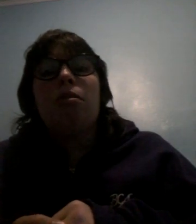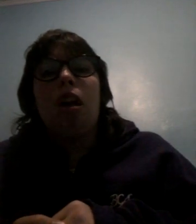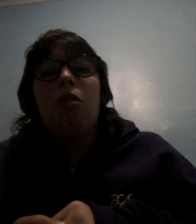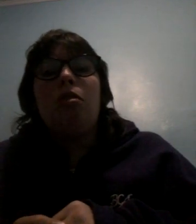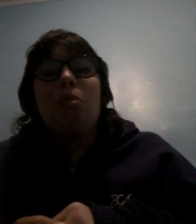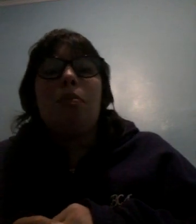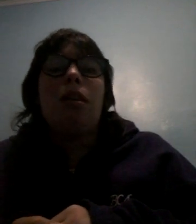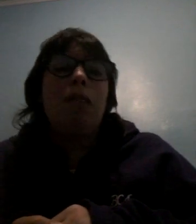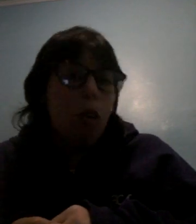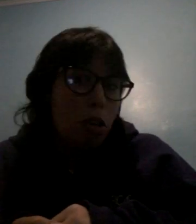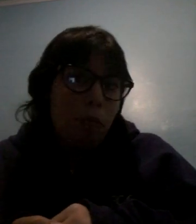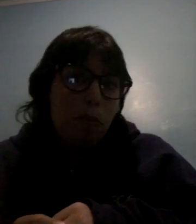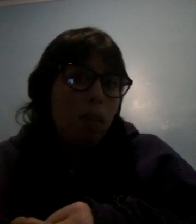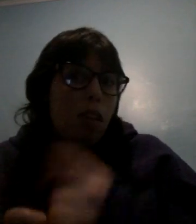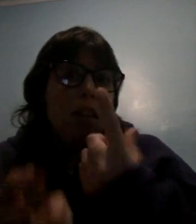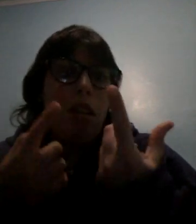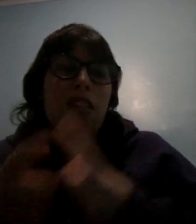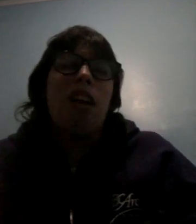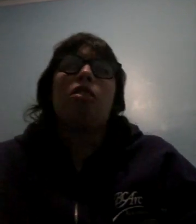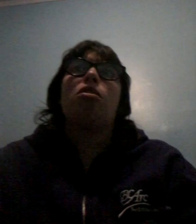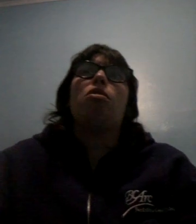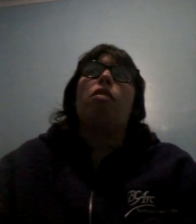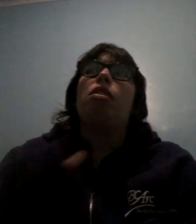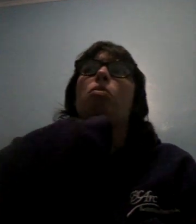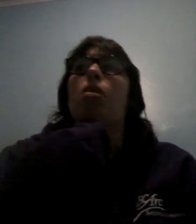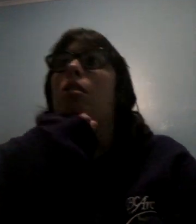showers pretty many flowers like that that's how I do but